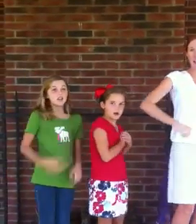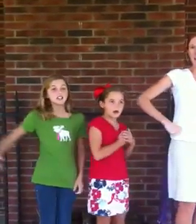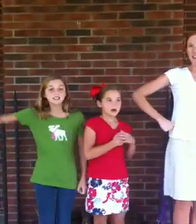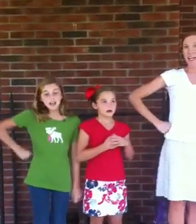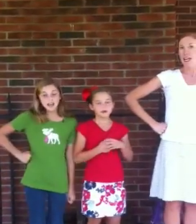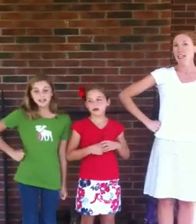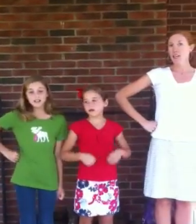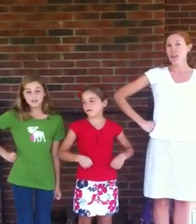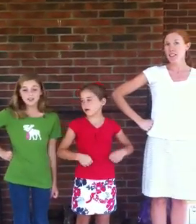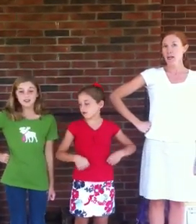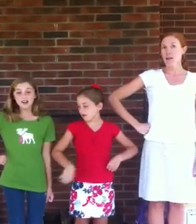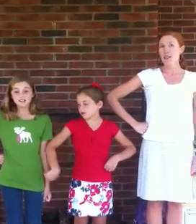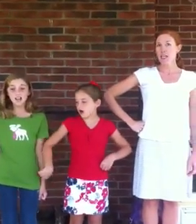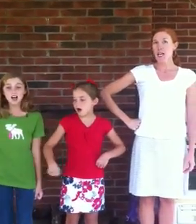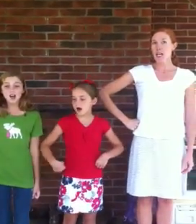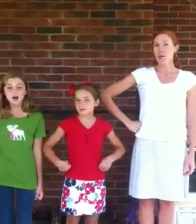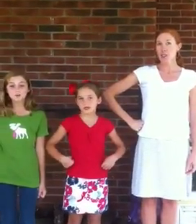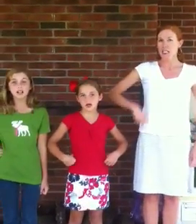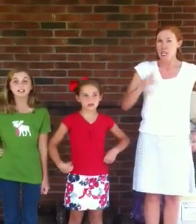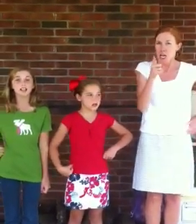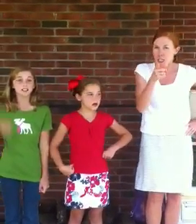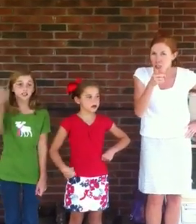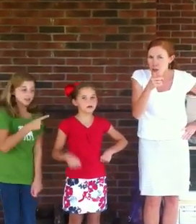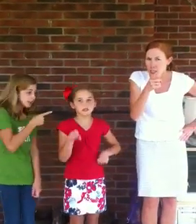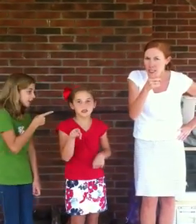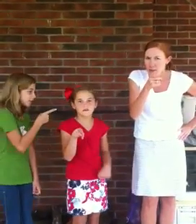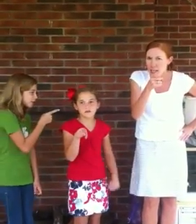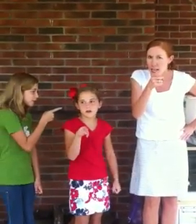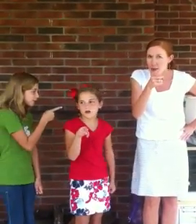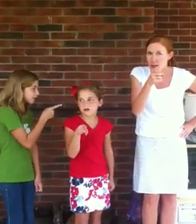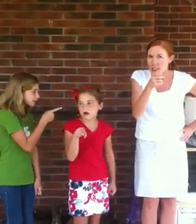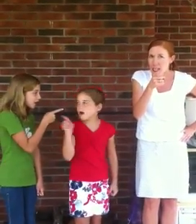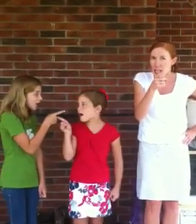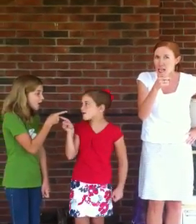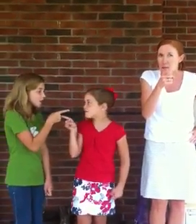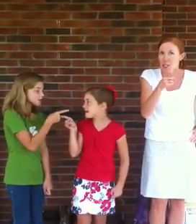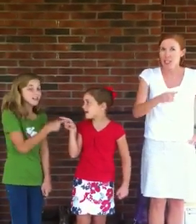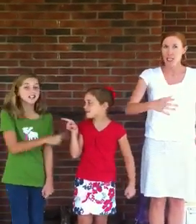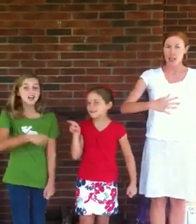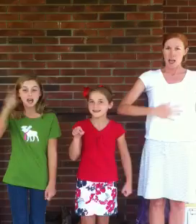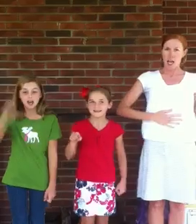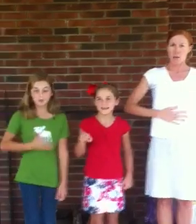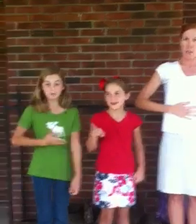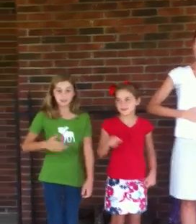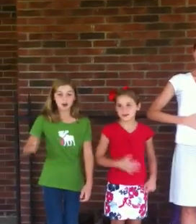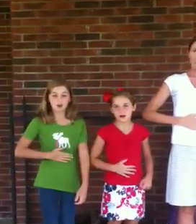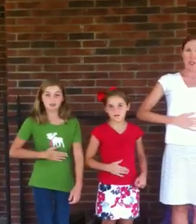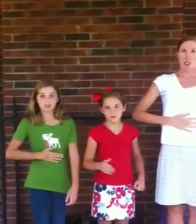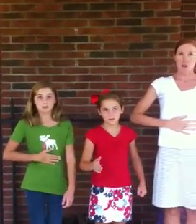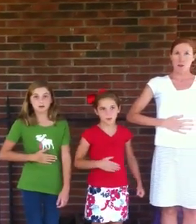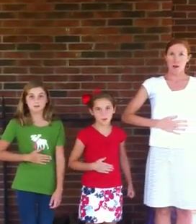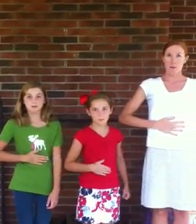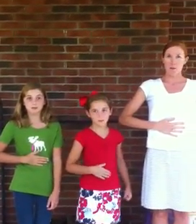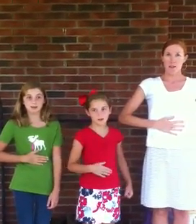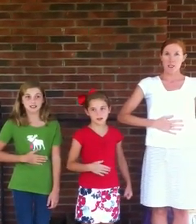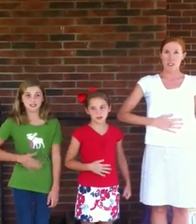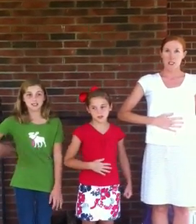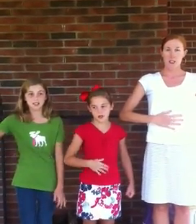Dative indirect object. Accusative direct object. Ablative object of the preposition.